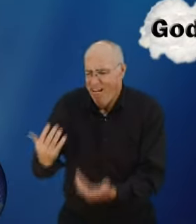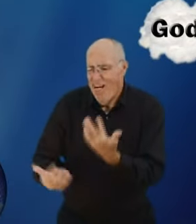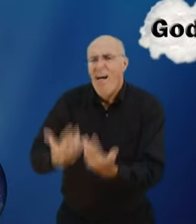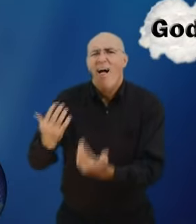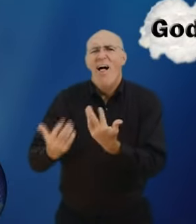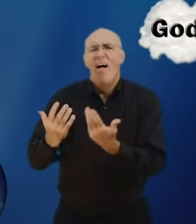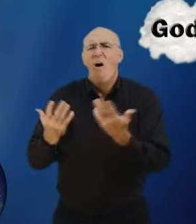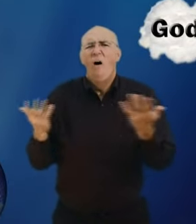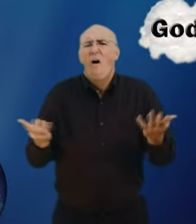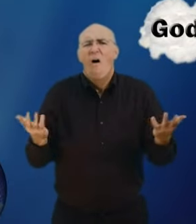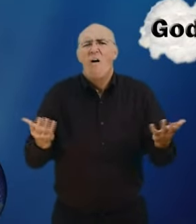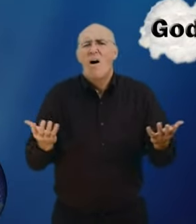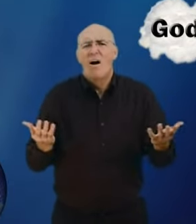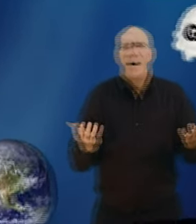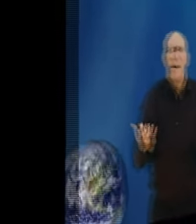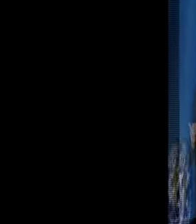what is the place called hell